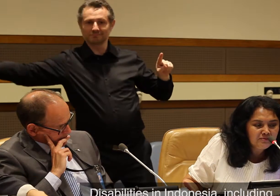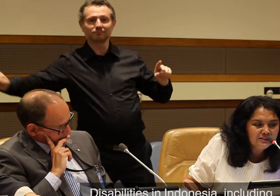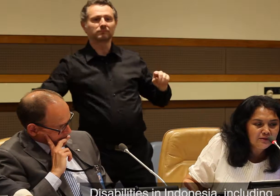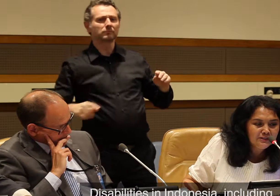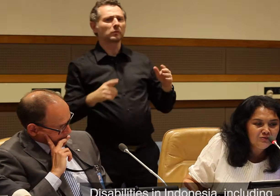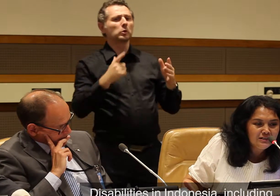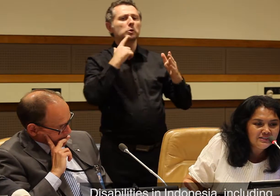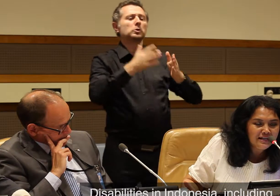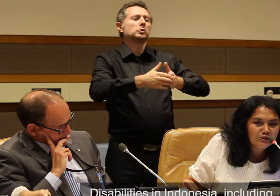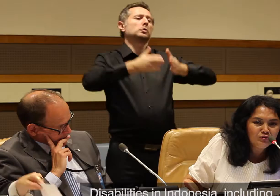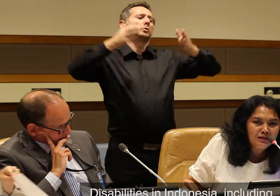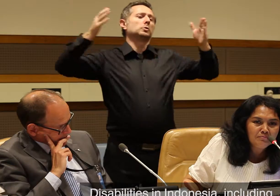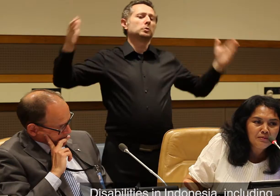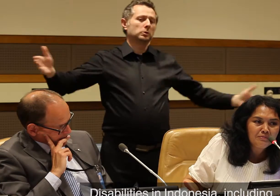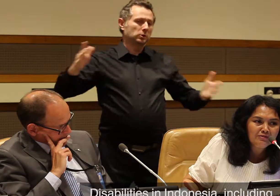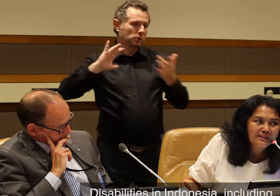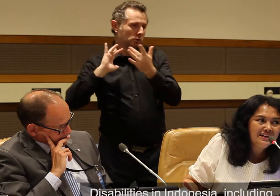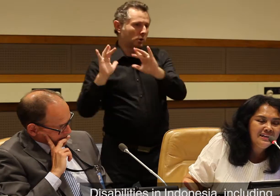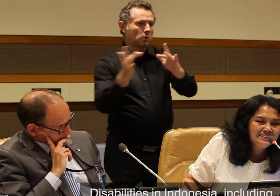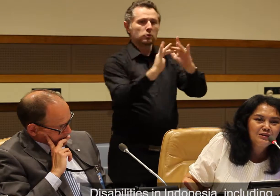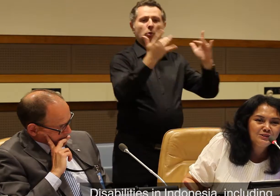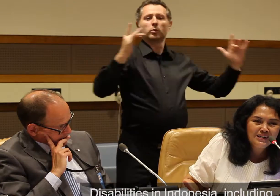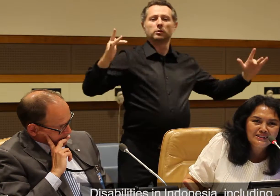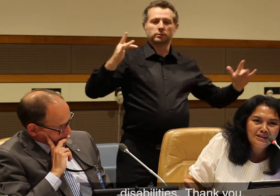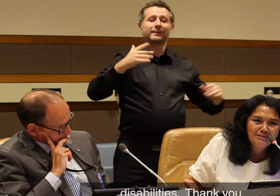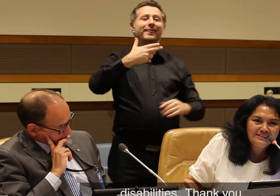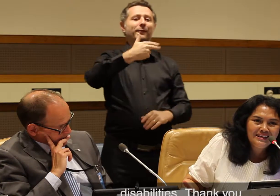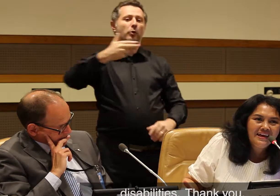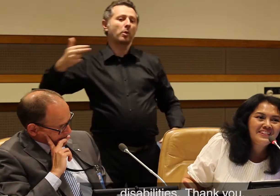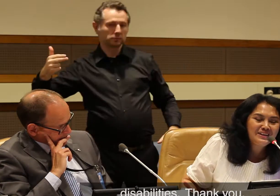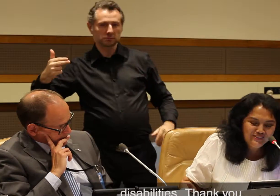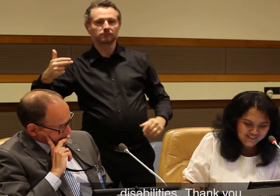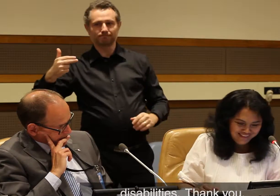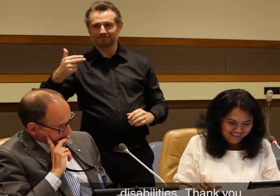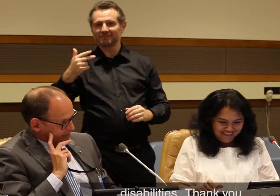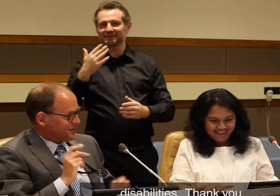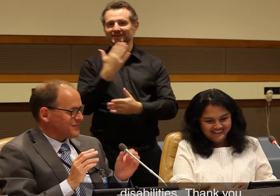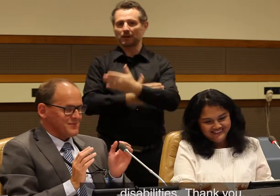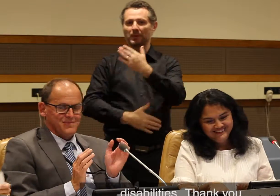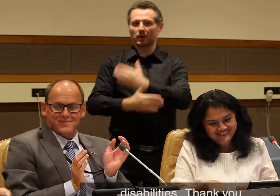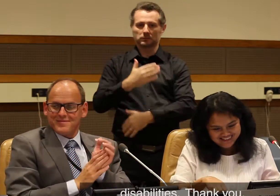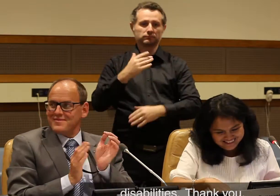people with disabilities in Indonesia, including people with psychosocial disability. Thank you.